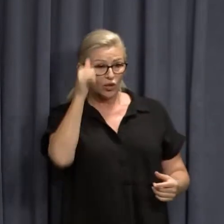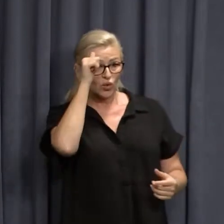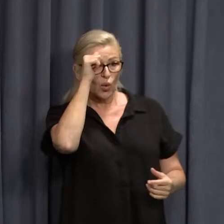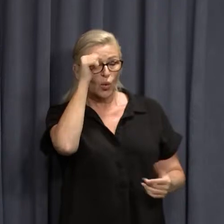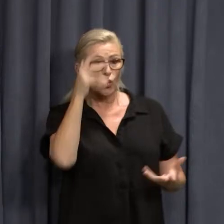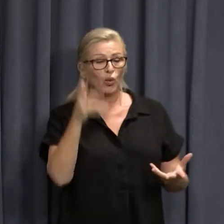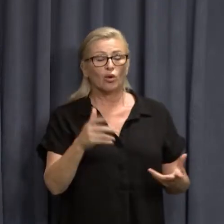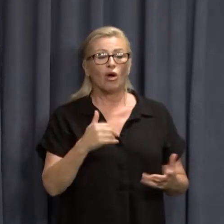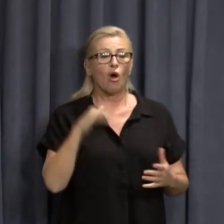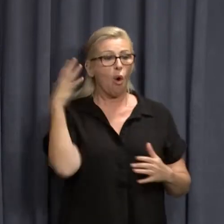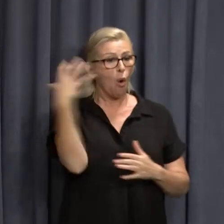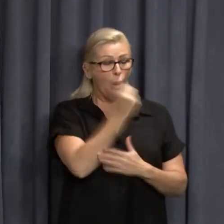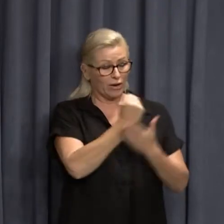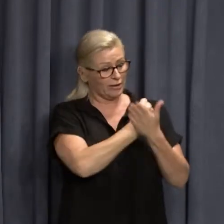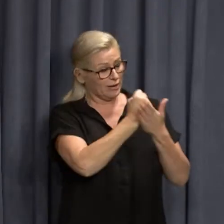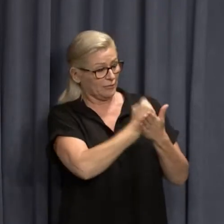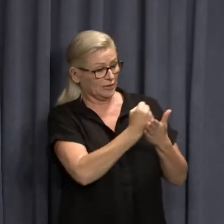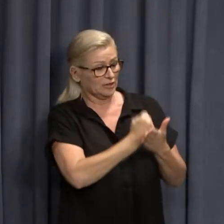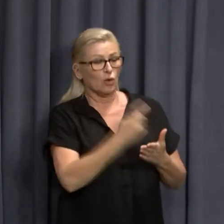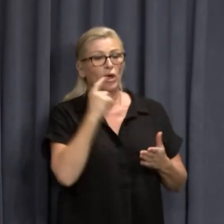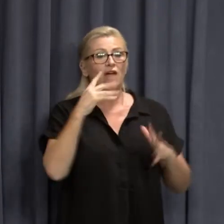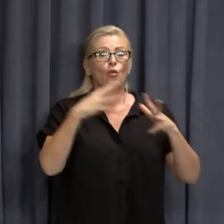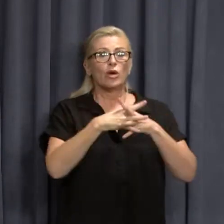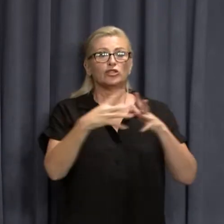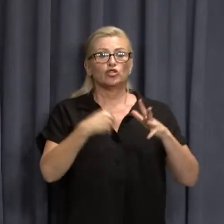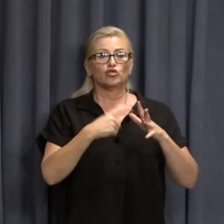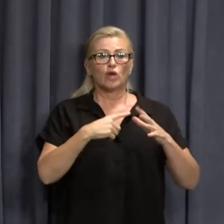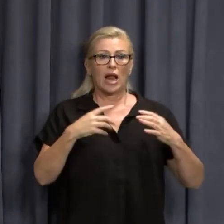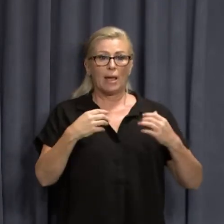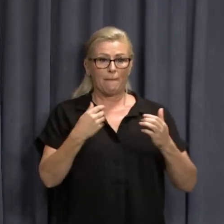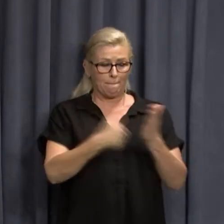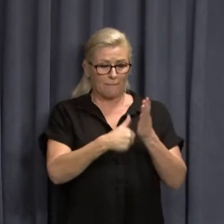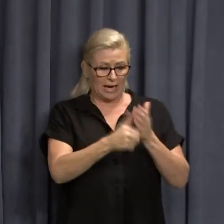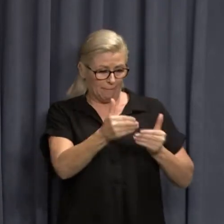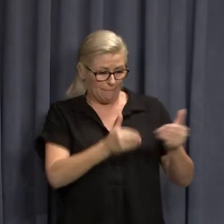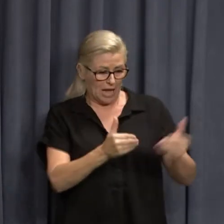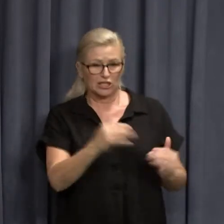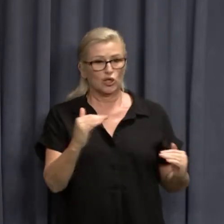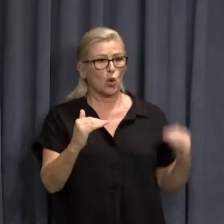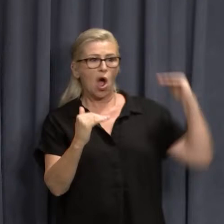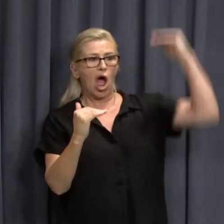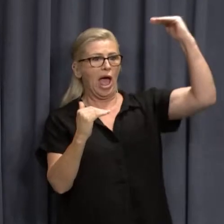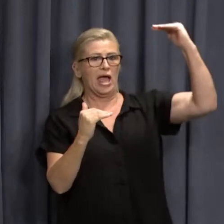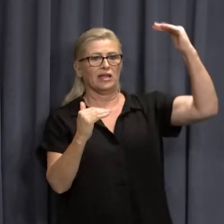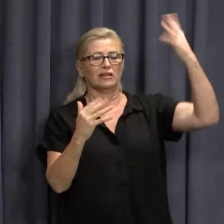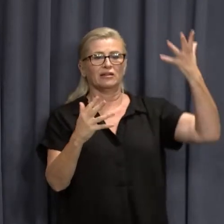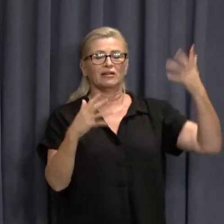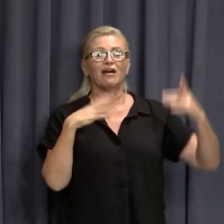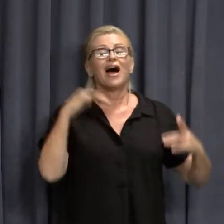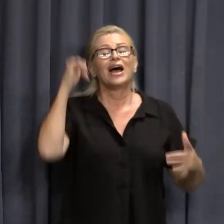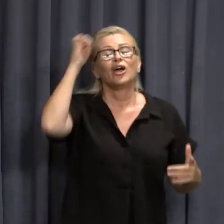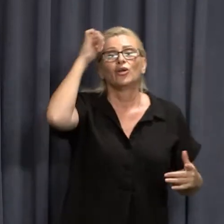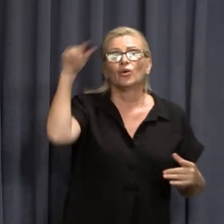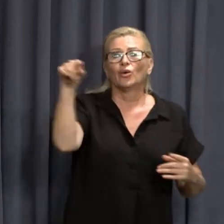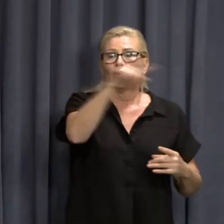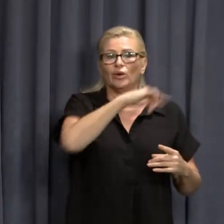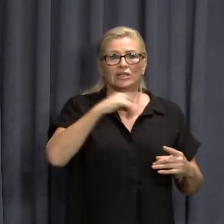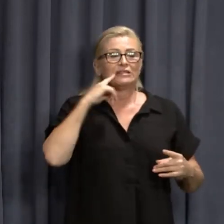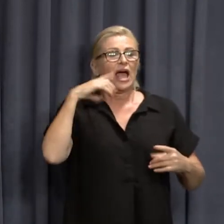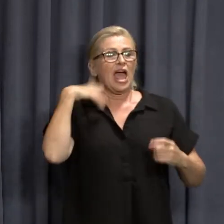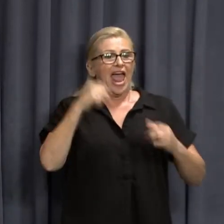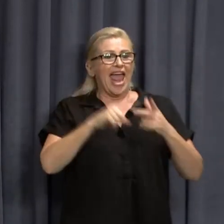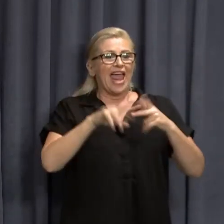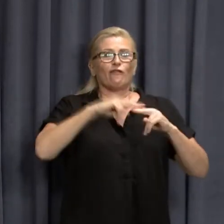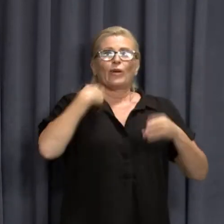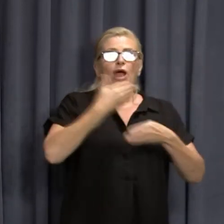on every statistic, Western Australia's economy is the strongest. So I know there's this sort of argument and I sort of see it out there that somehow opening the borders would